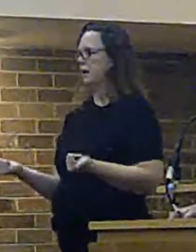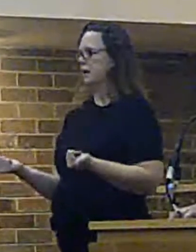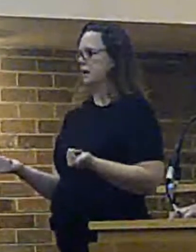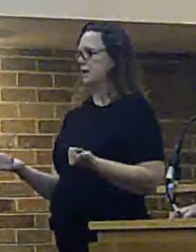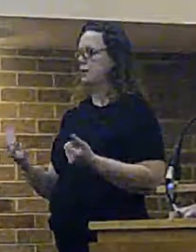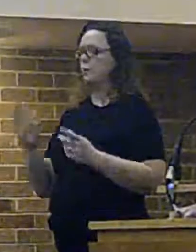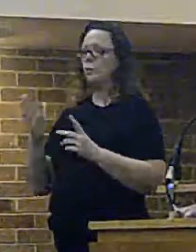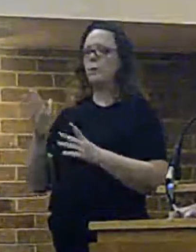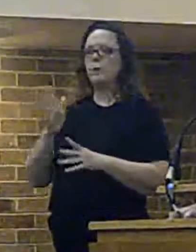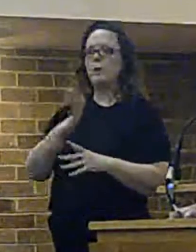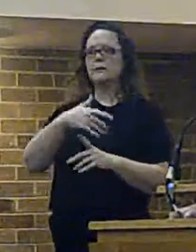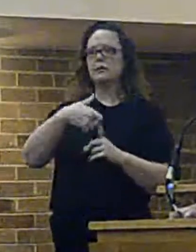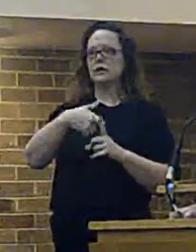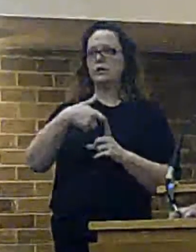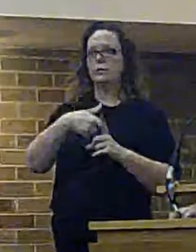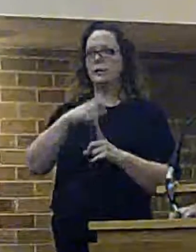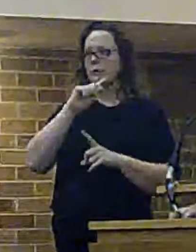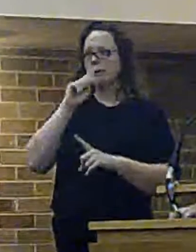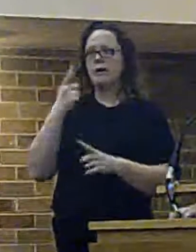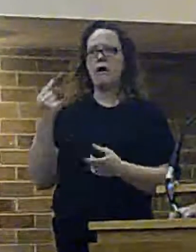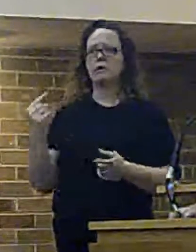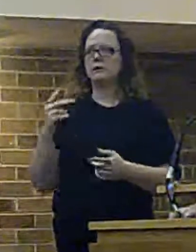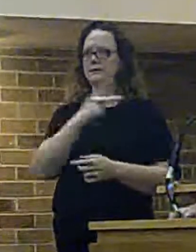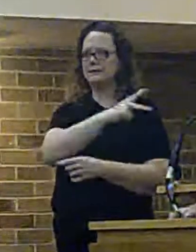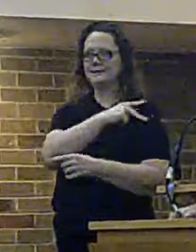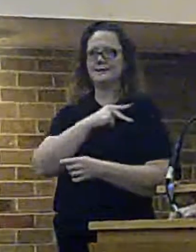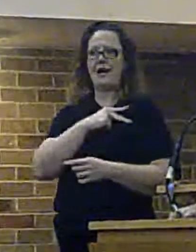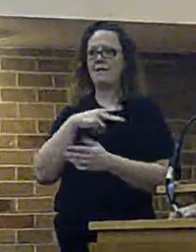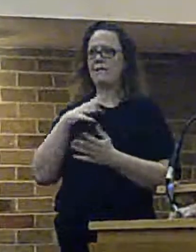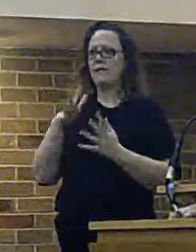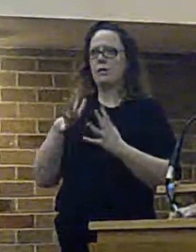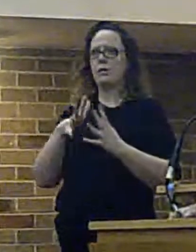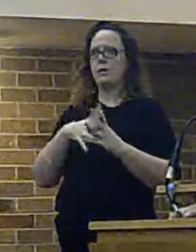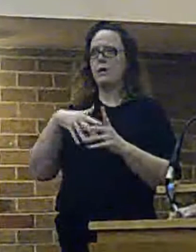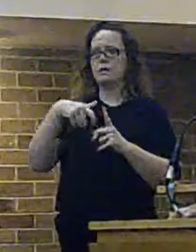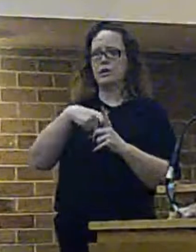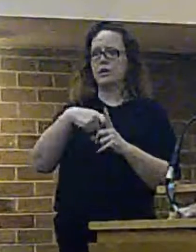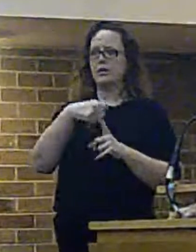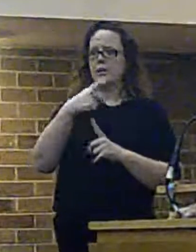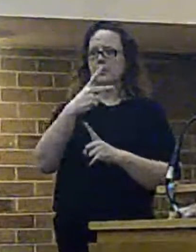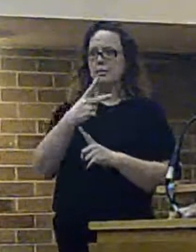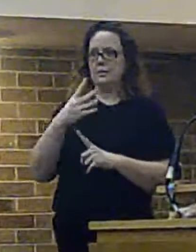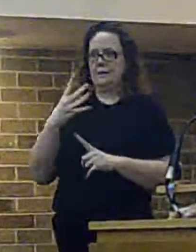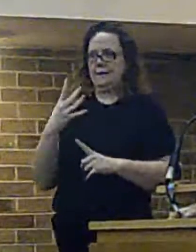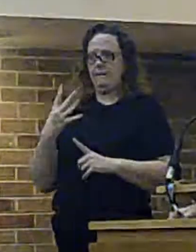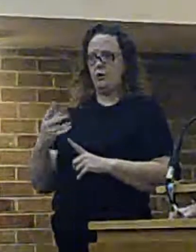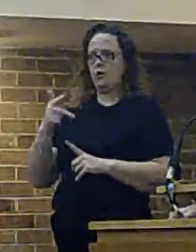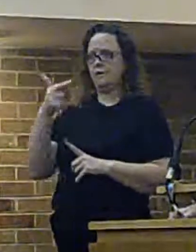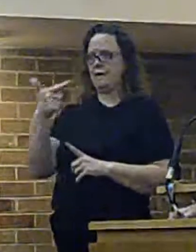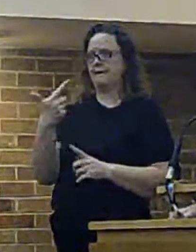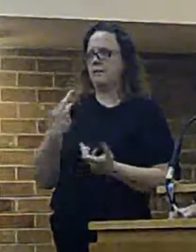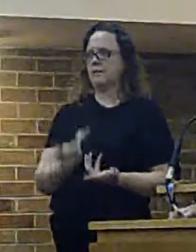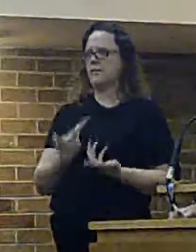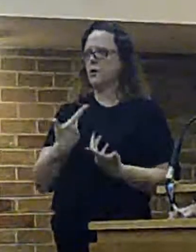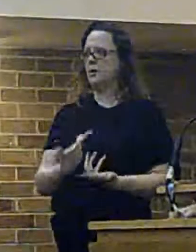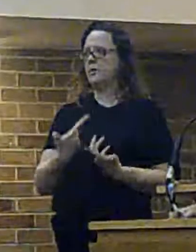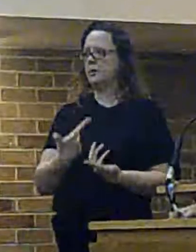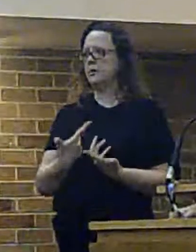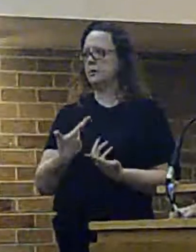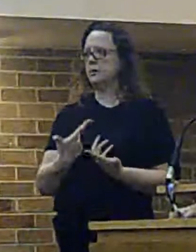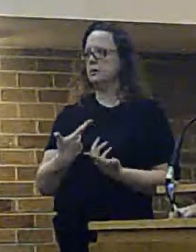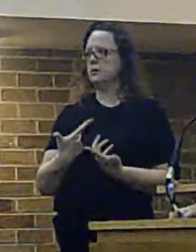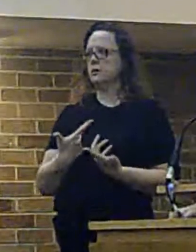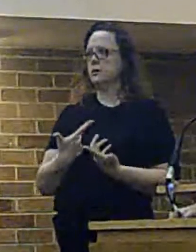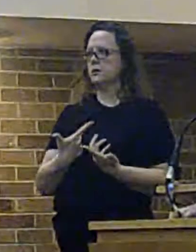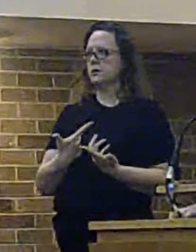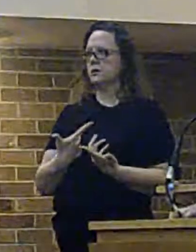West Kerby. We cannot staff West Kerby now, 24-7, all of the time. Clearly that will only become